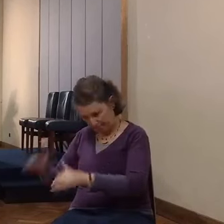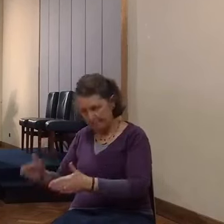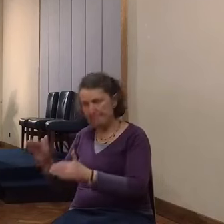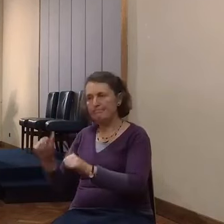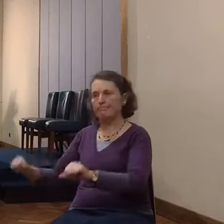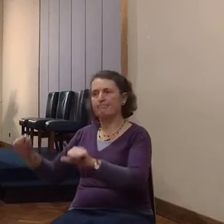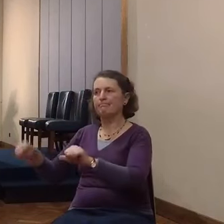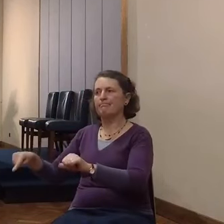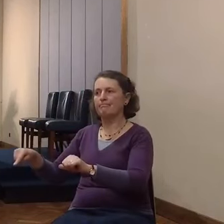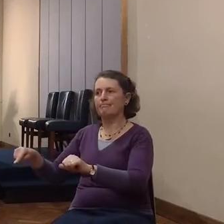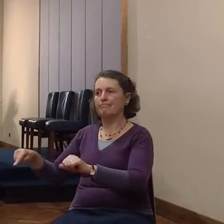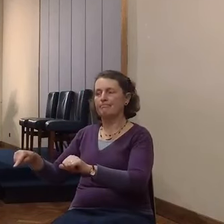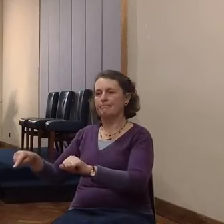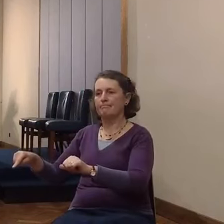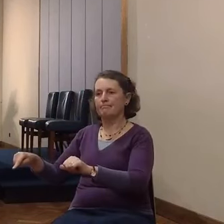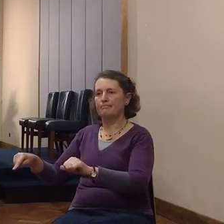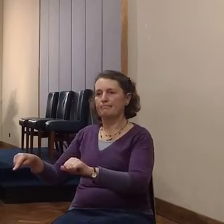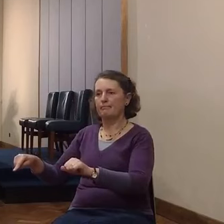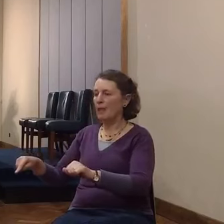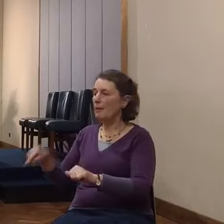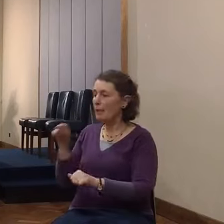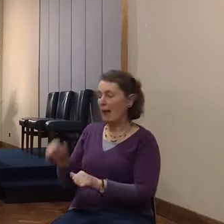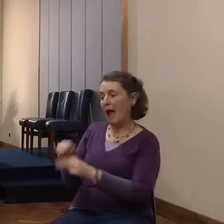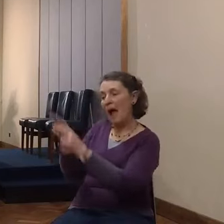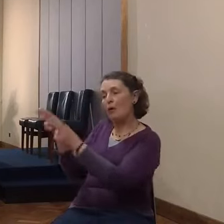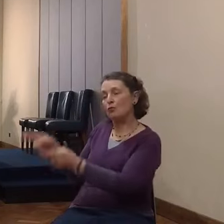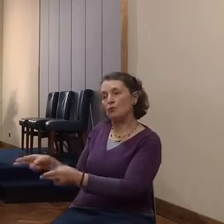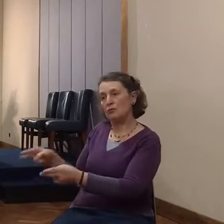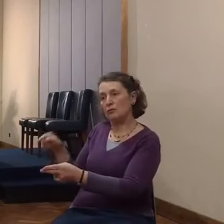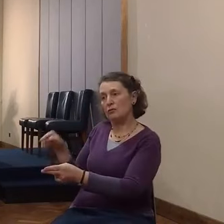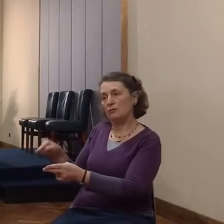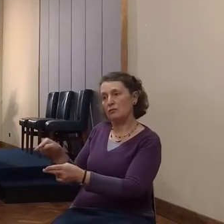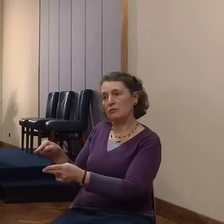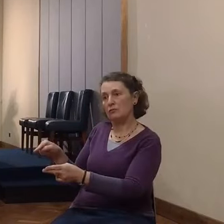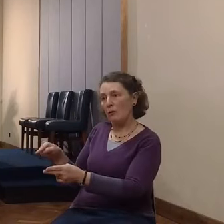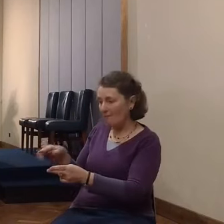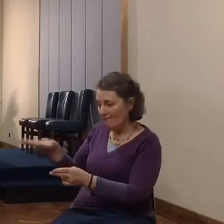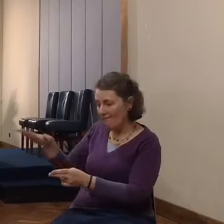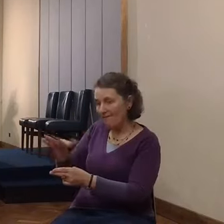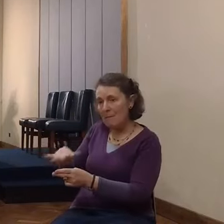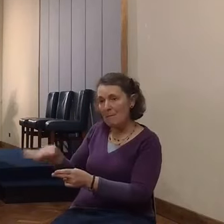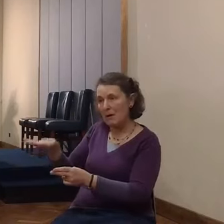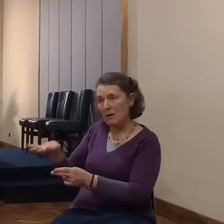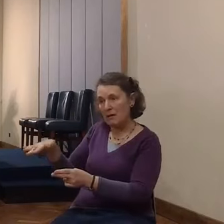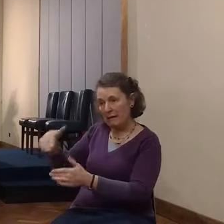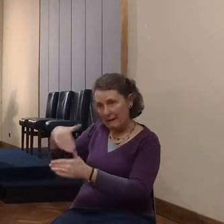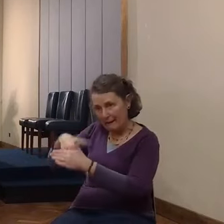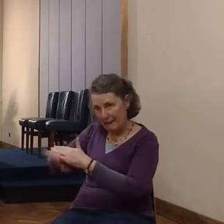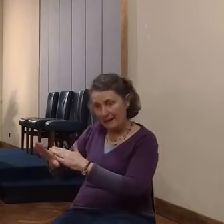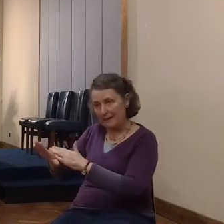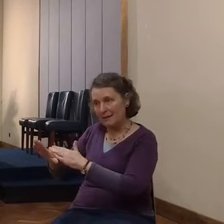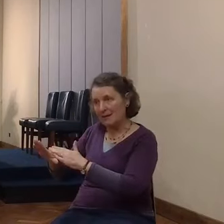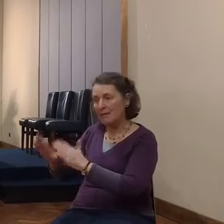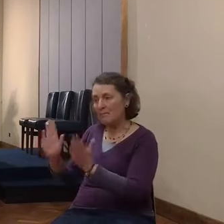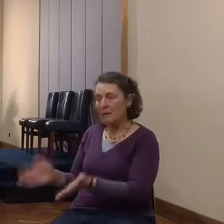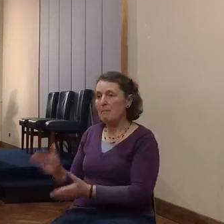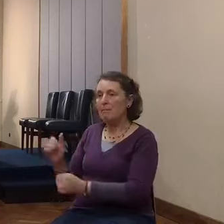But the household of Rahab had to be sure, the scarlet thread had to be hung,